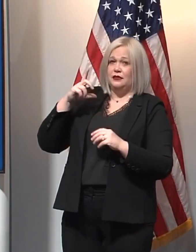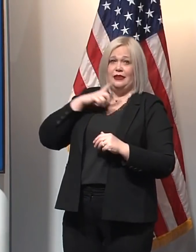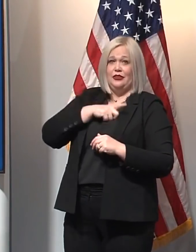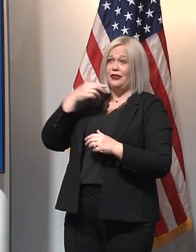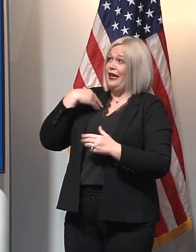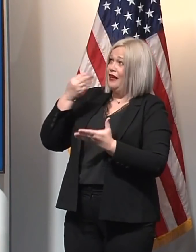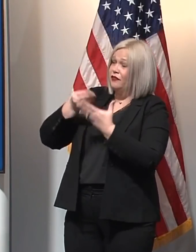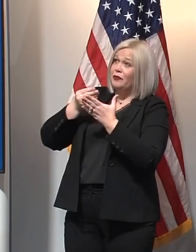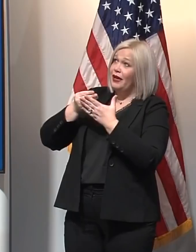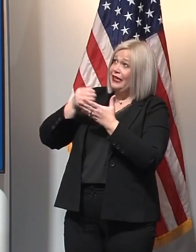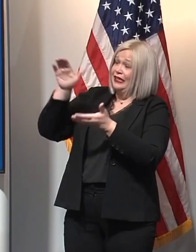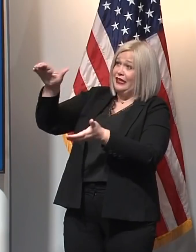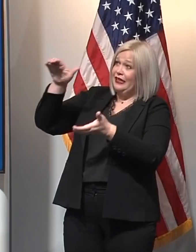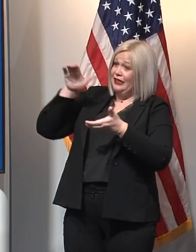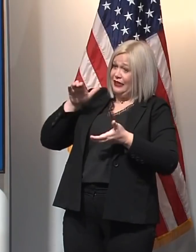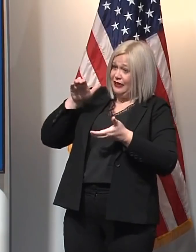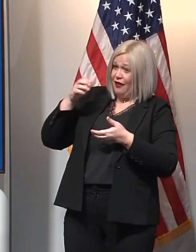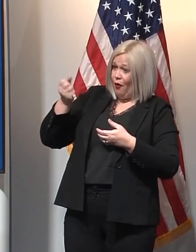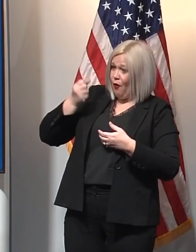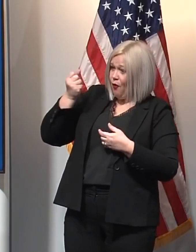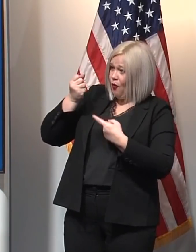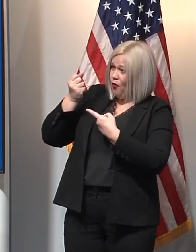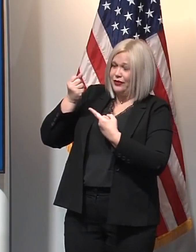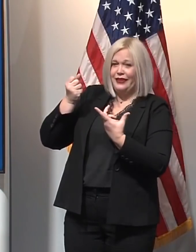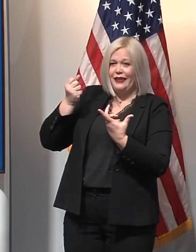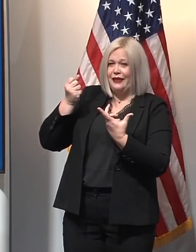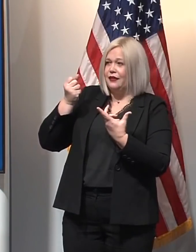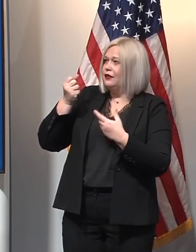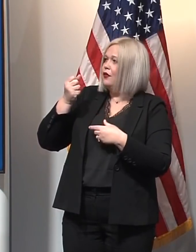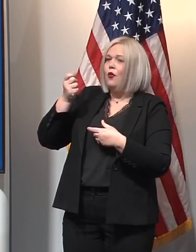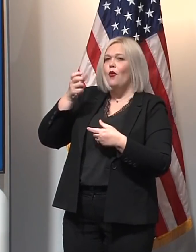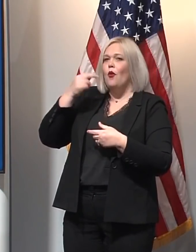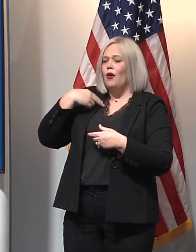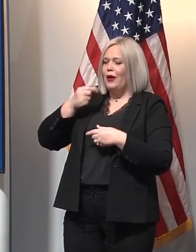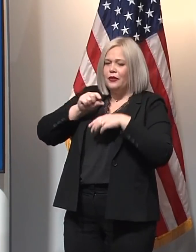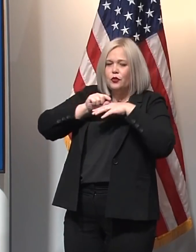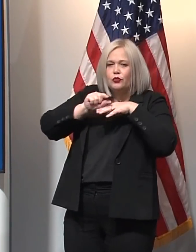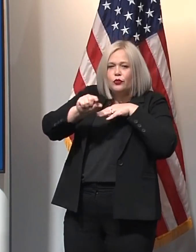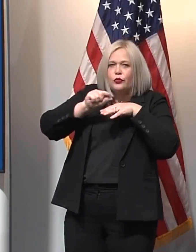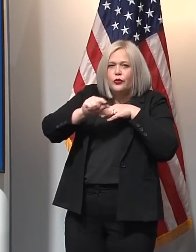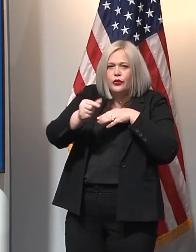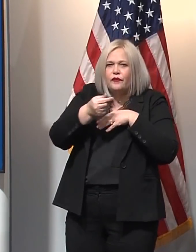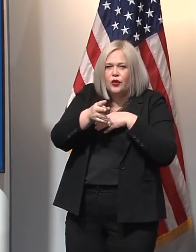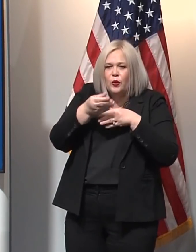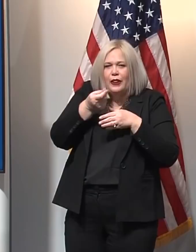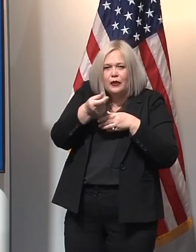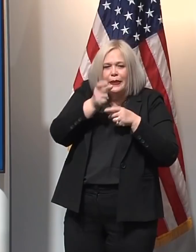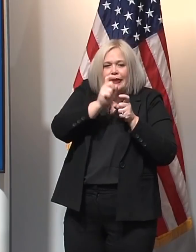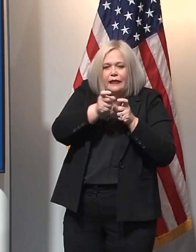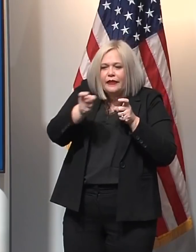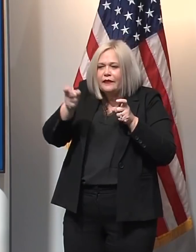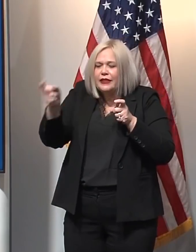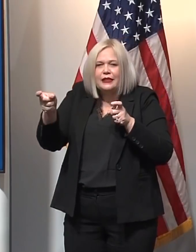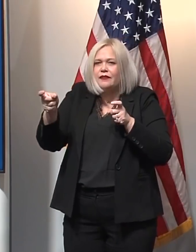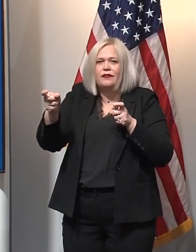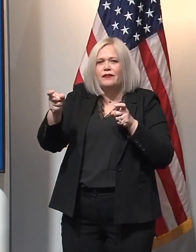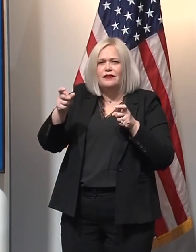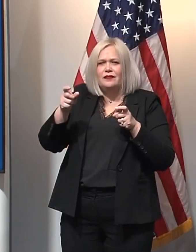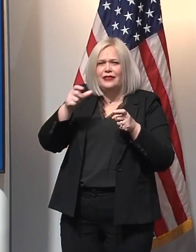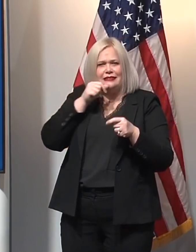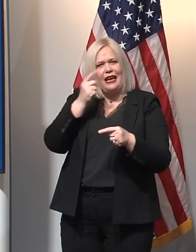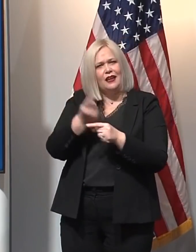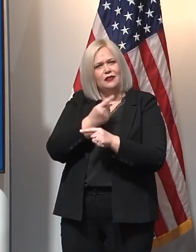is doesn't make a lot of sense because it's going to undermine our effort to get people vaccinated to get our kids back in school